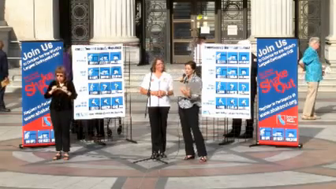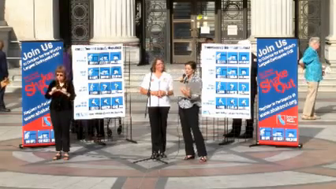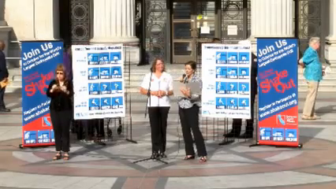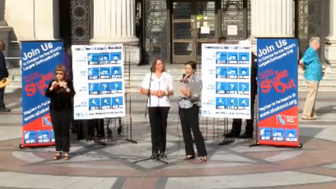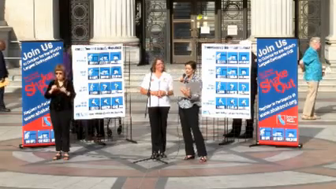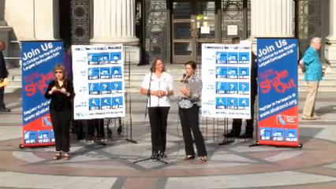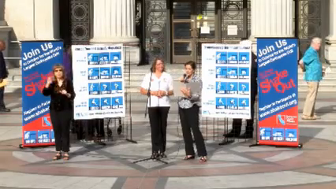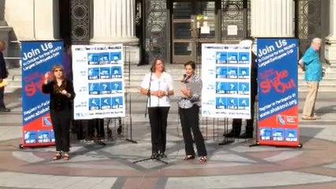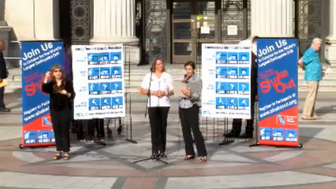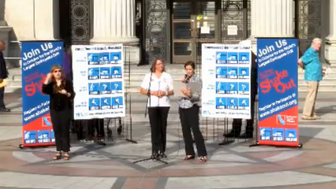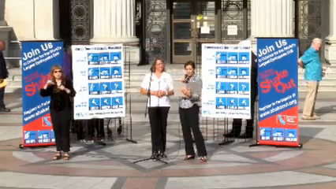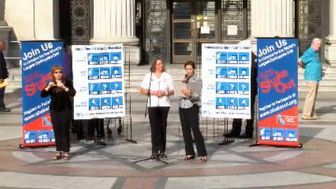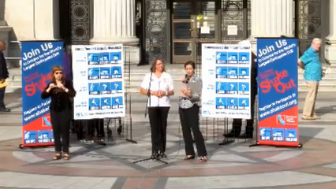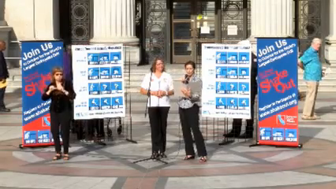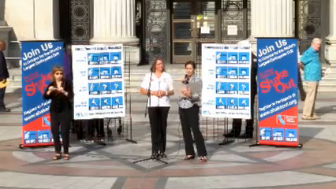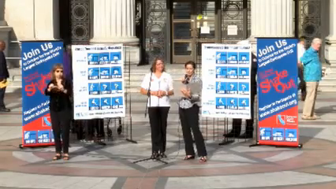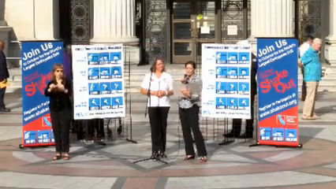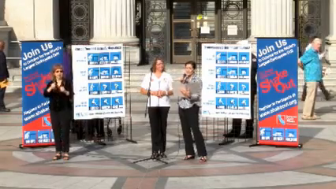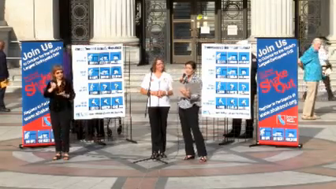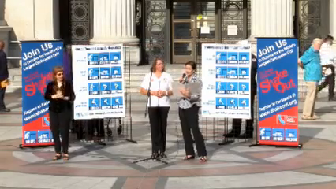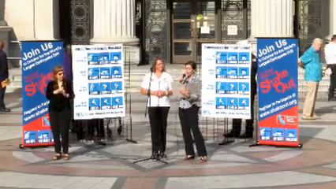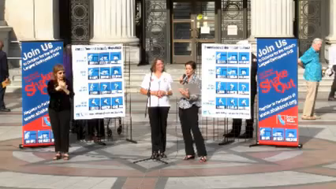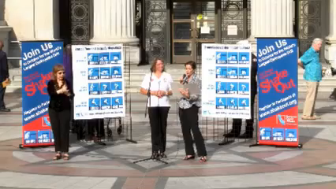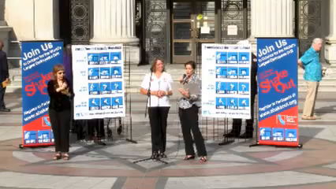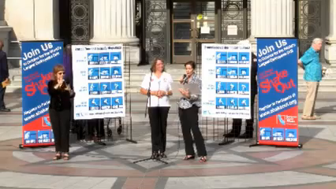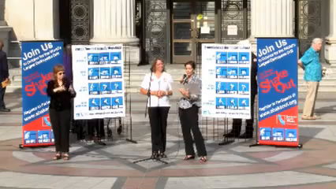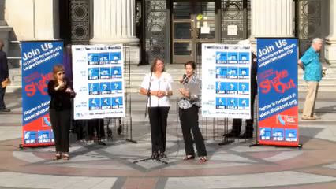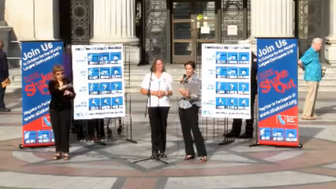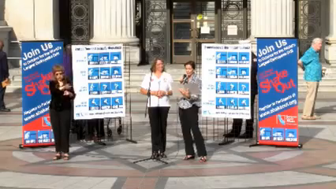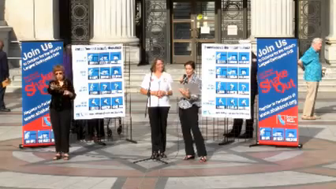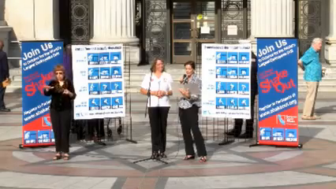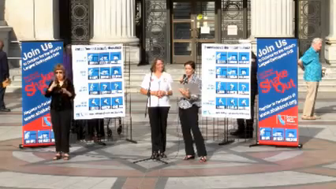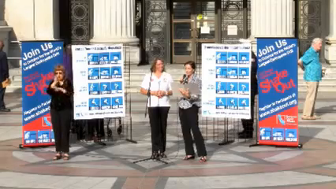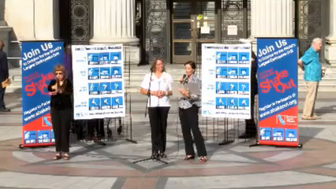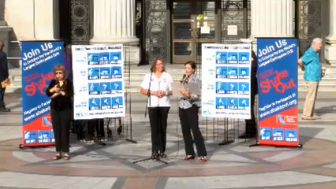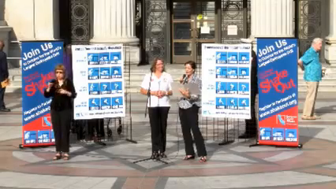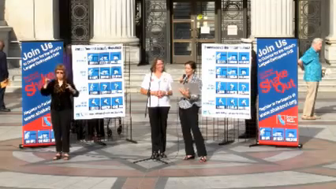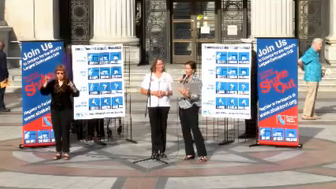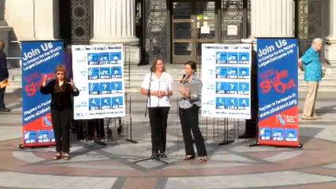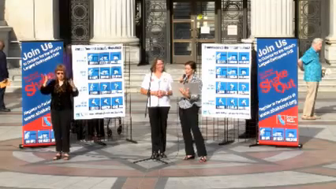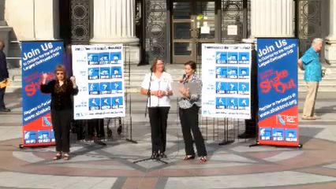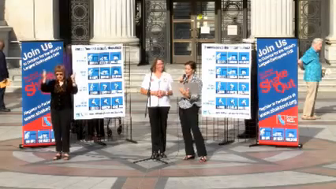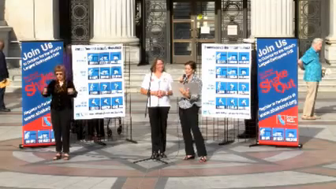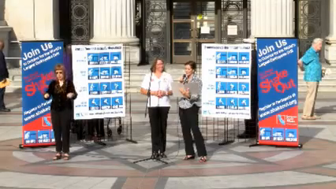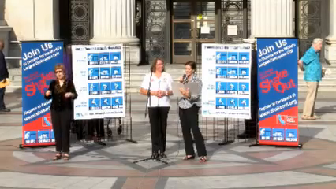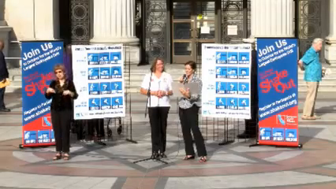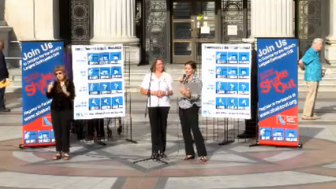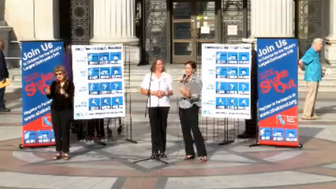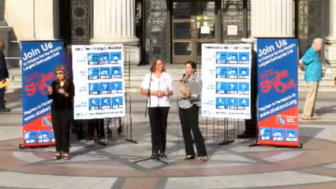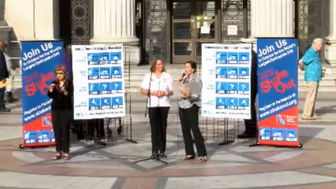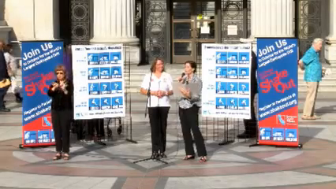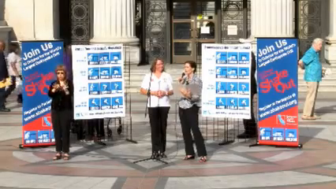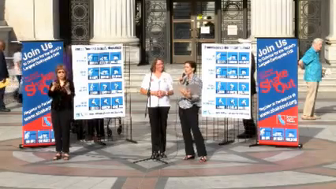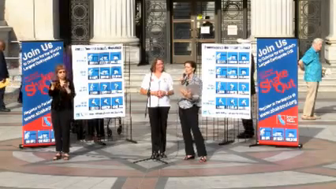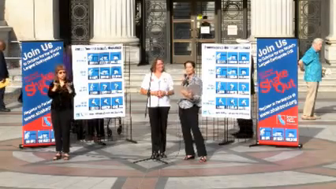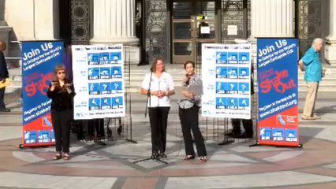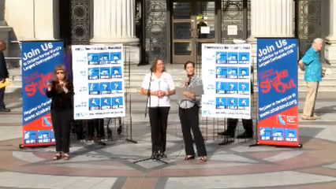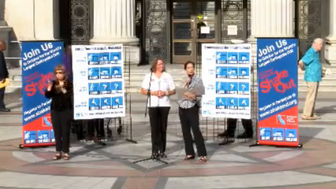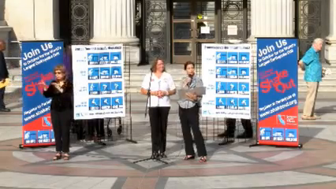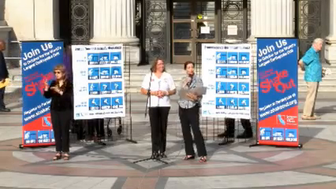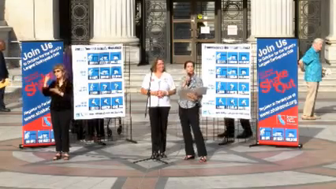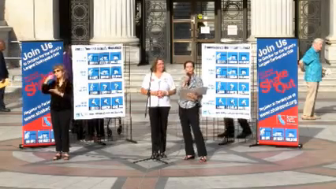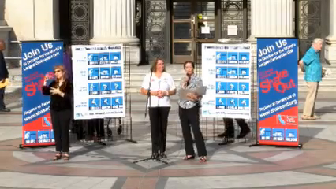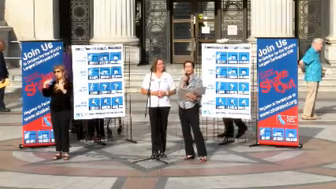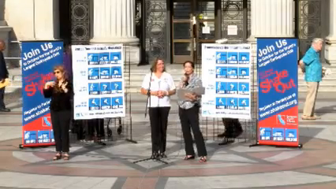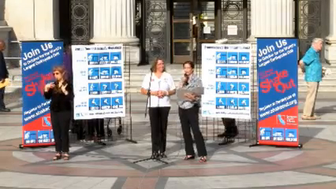government and assist the public following a major earthquake event and provide critical services in order to